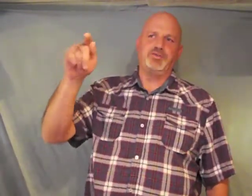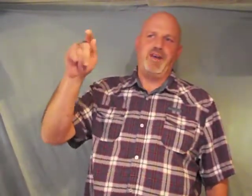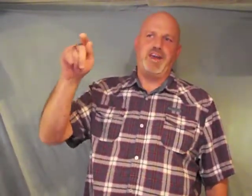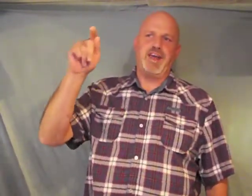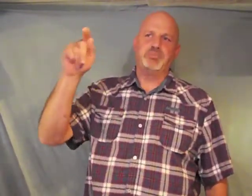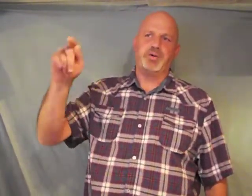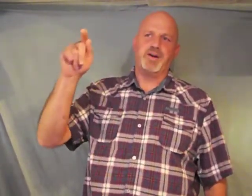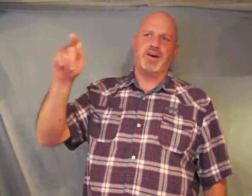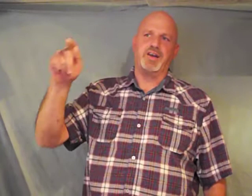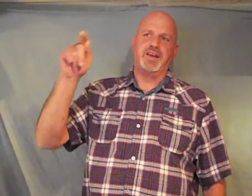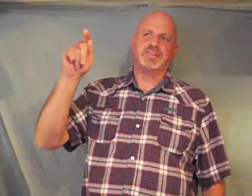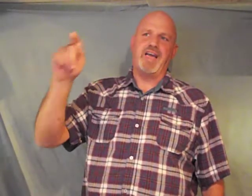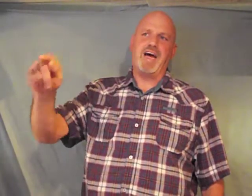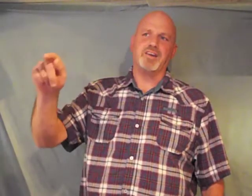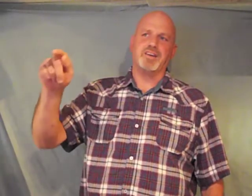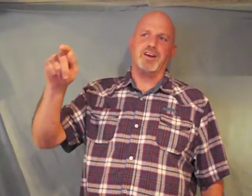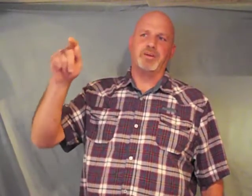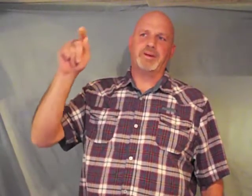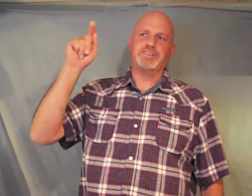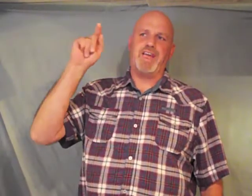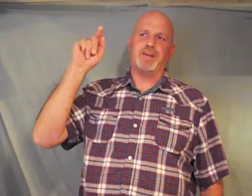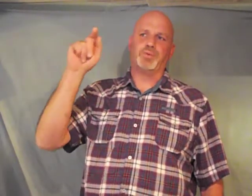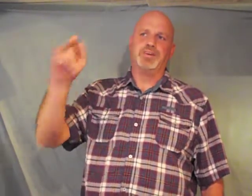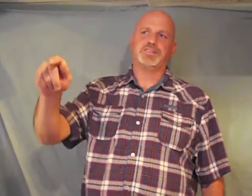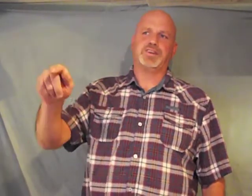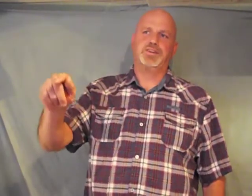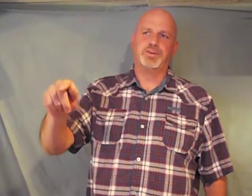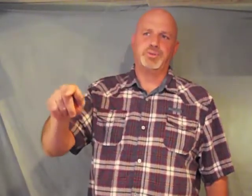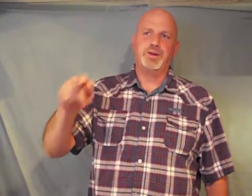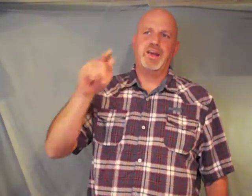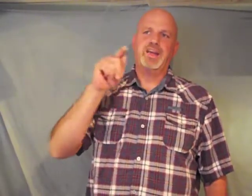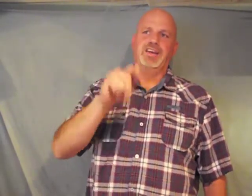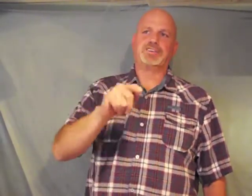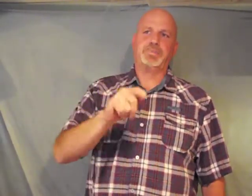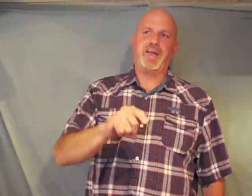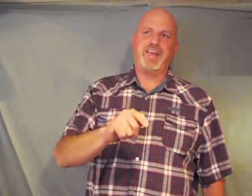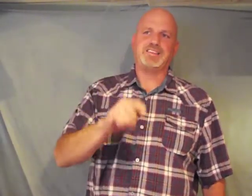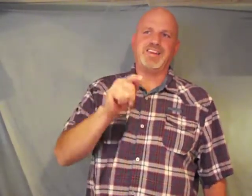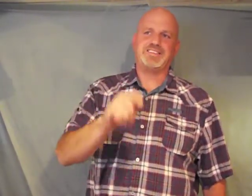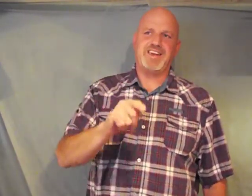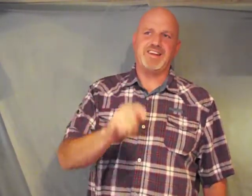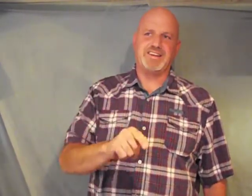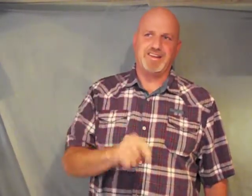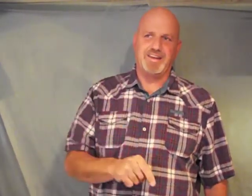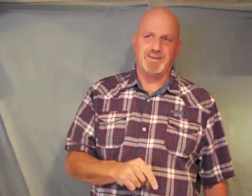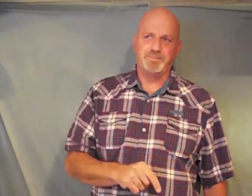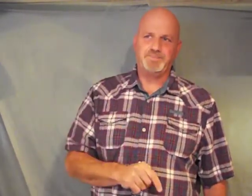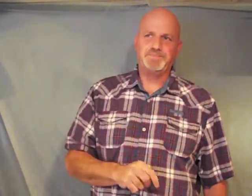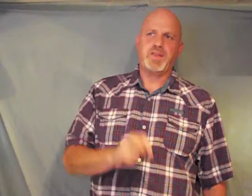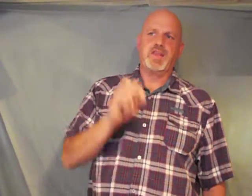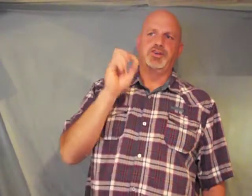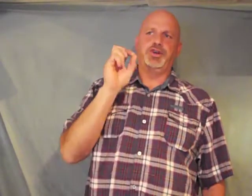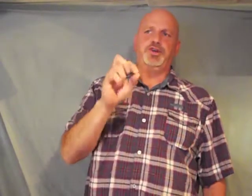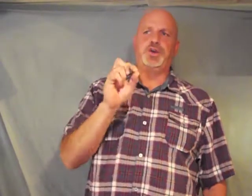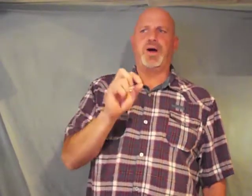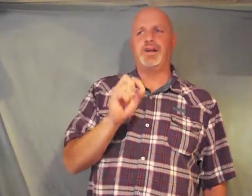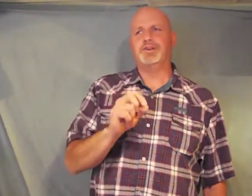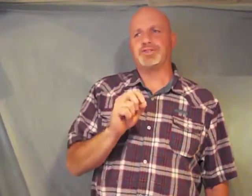feet and put on his outer garments and resumed his place he said to them do you understand